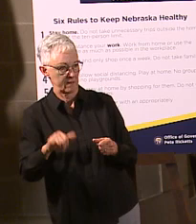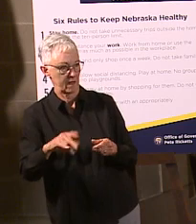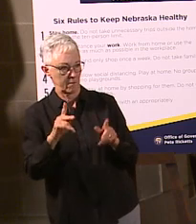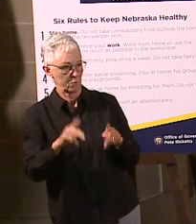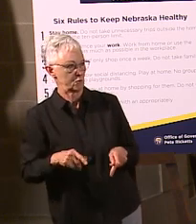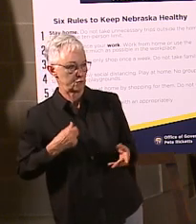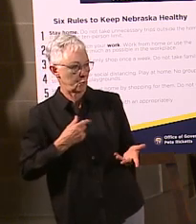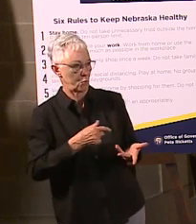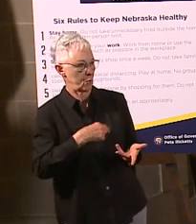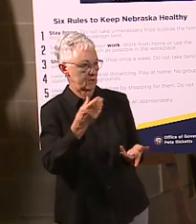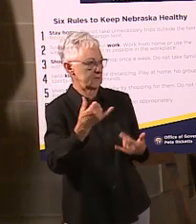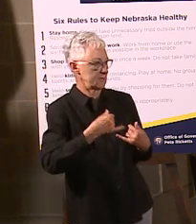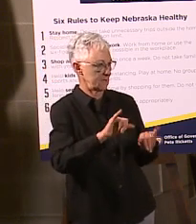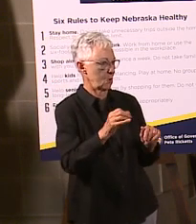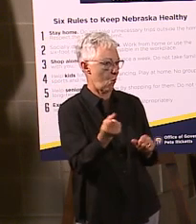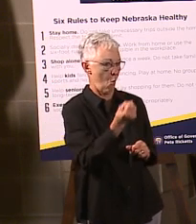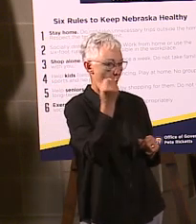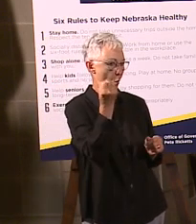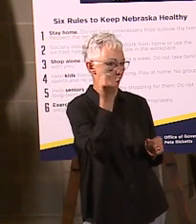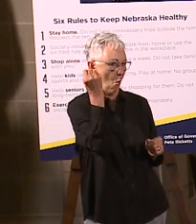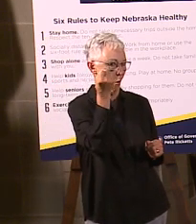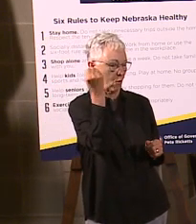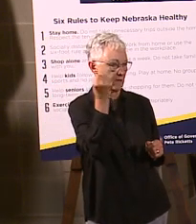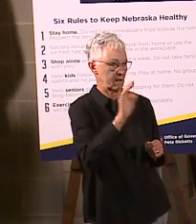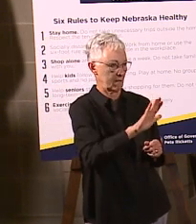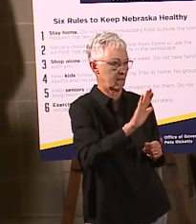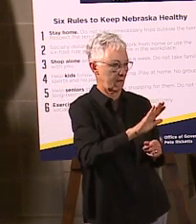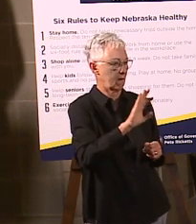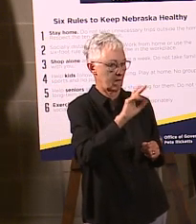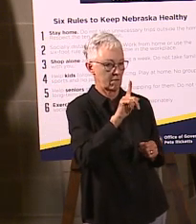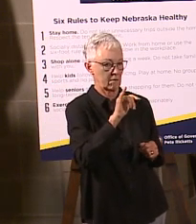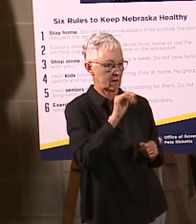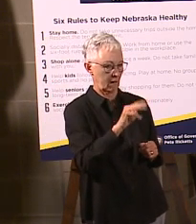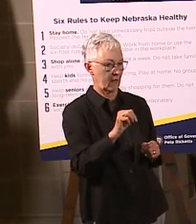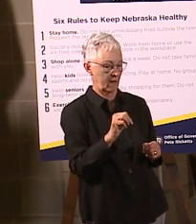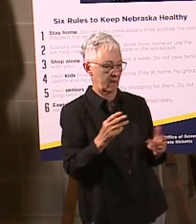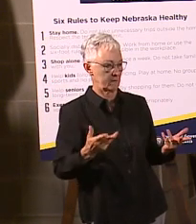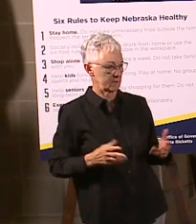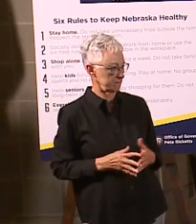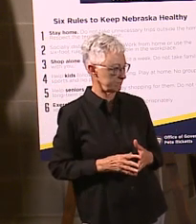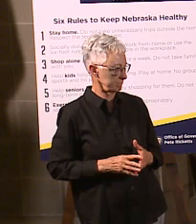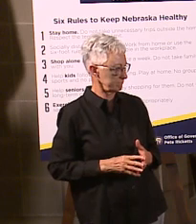So we have, let's see if I can find my number here. We've processed